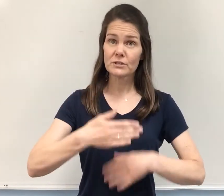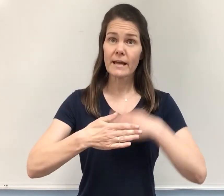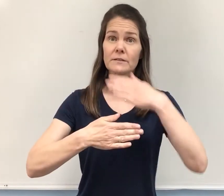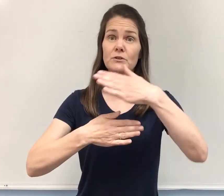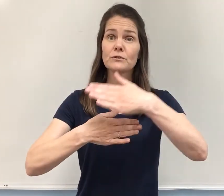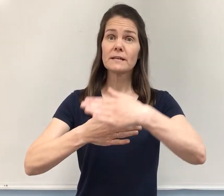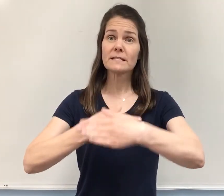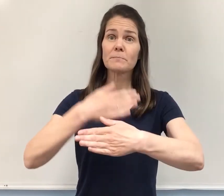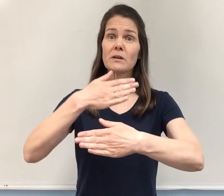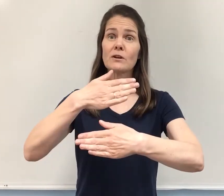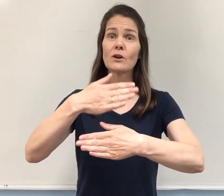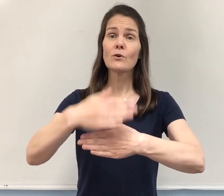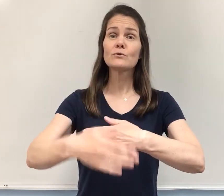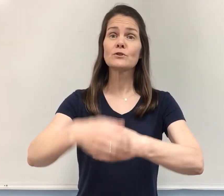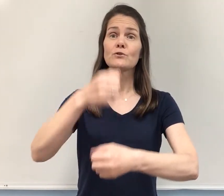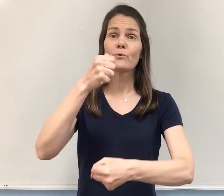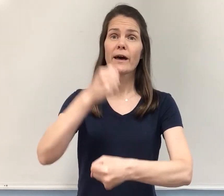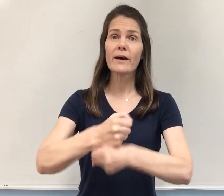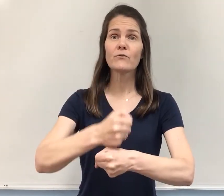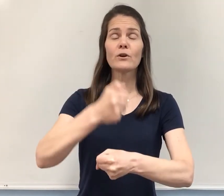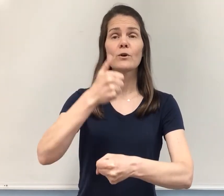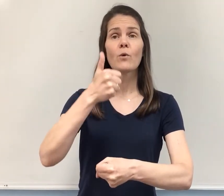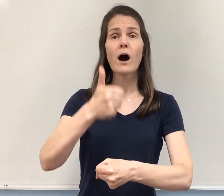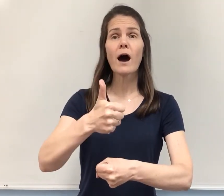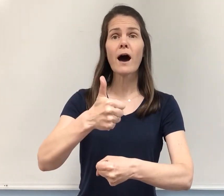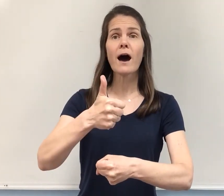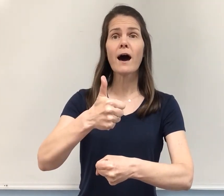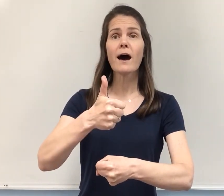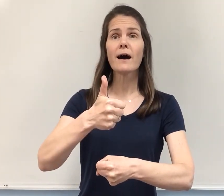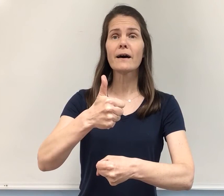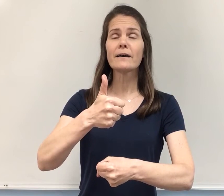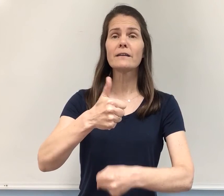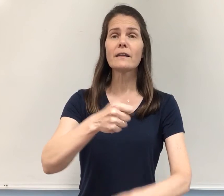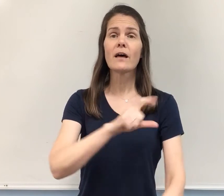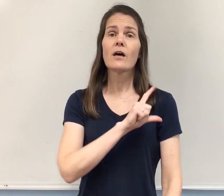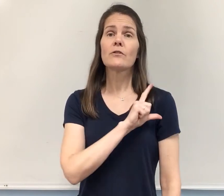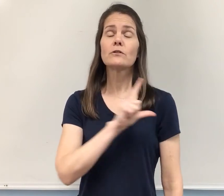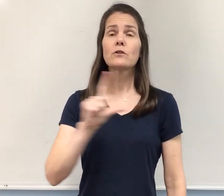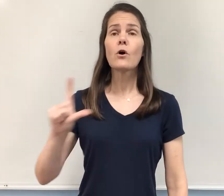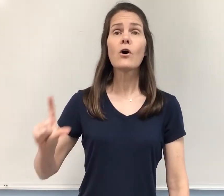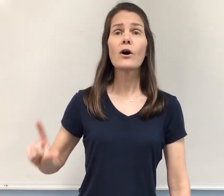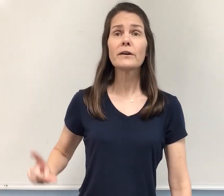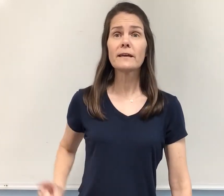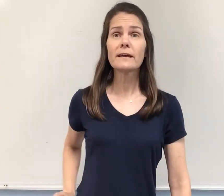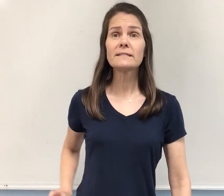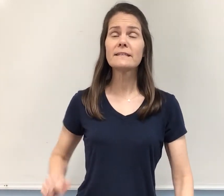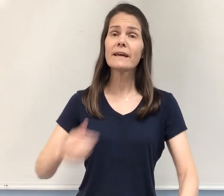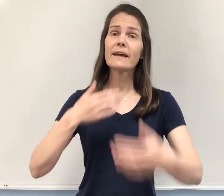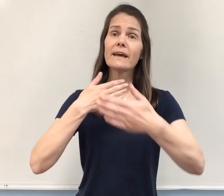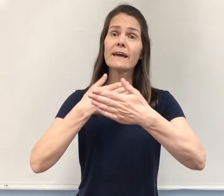gentleness be known to everyone. The Lord is near.